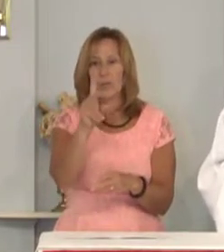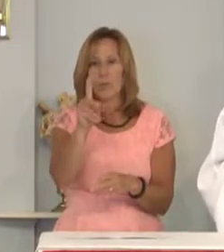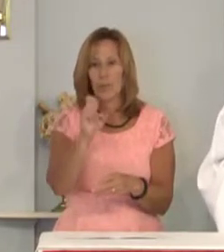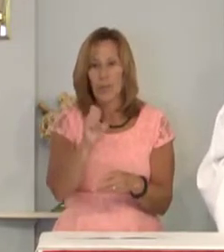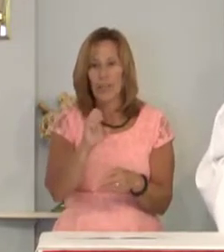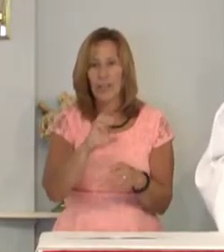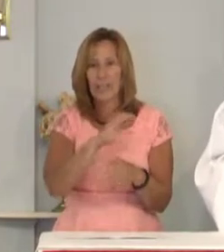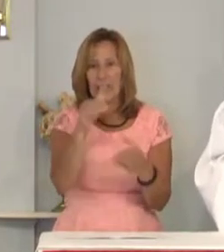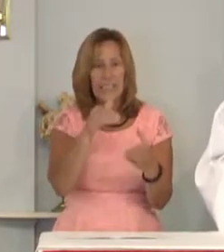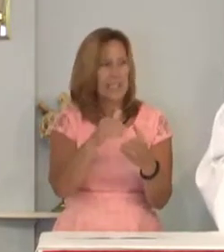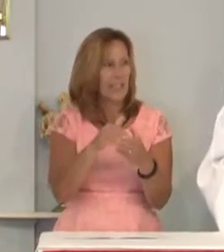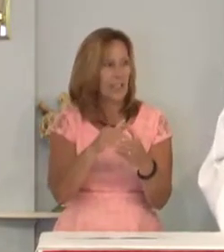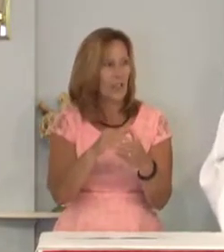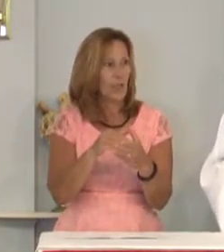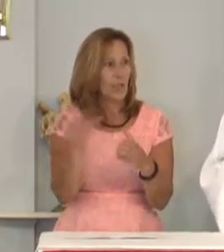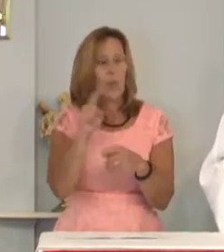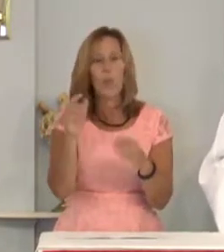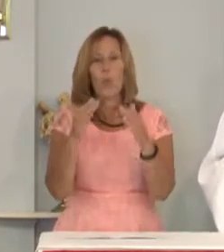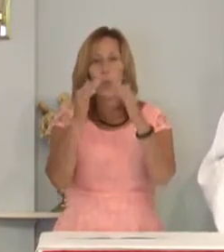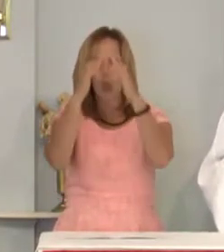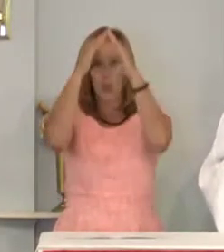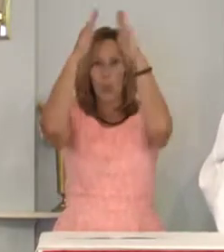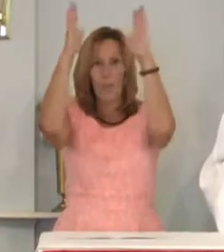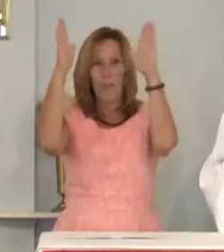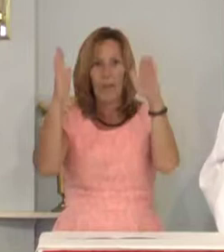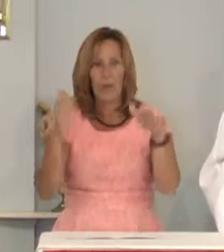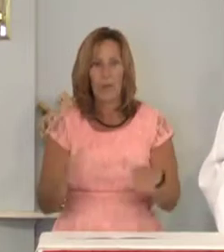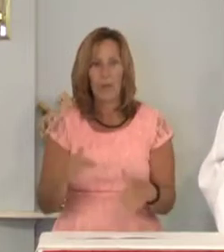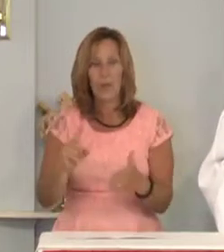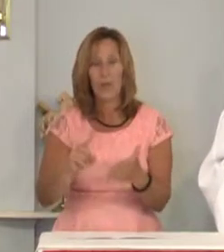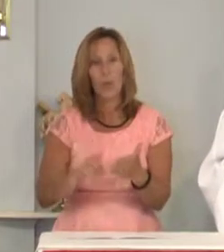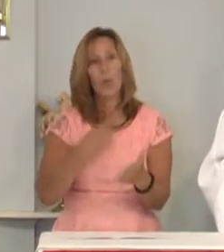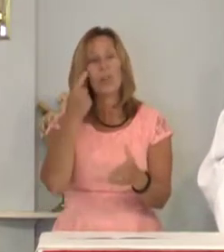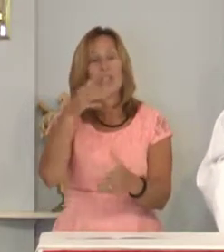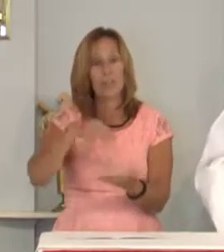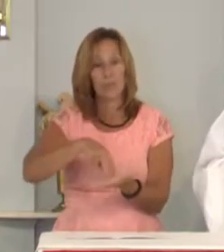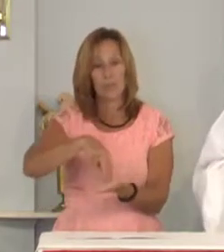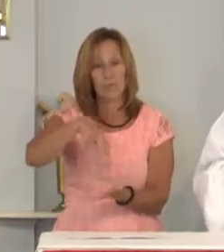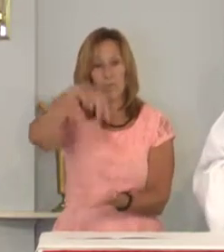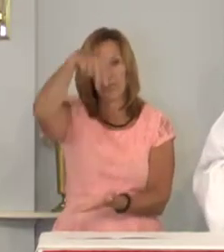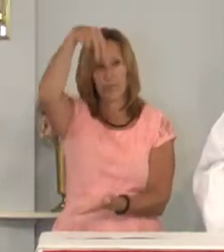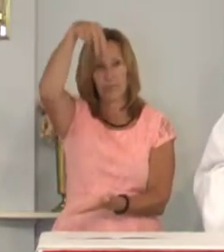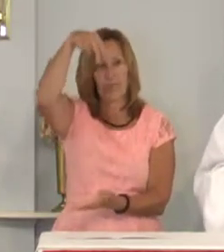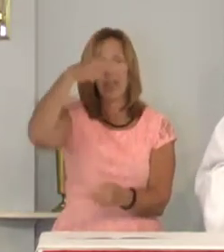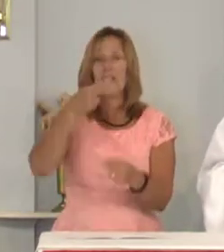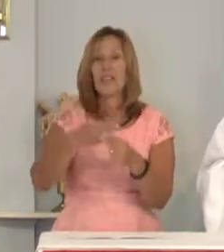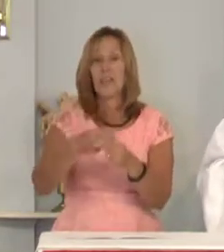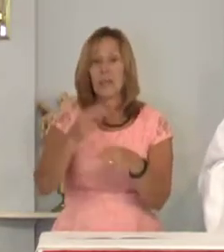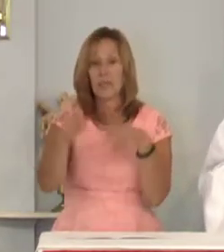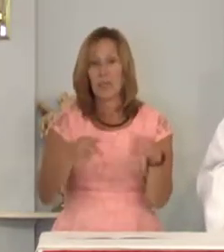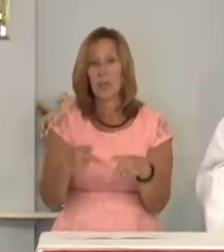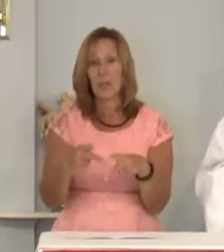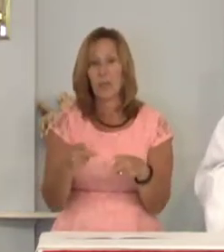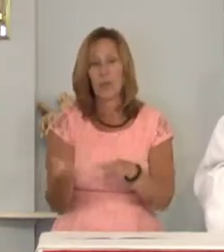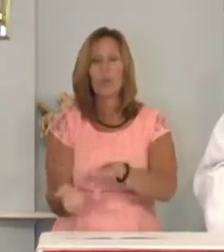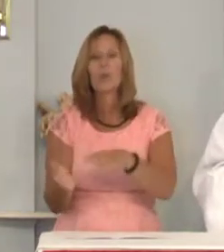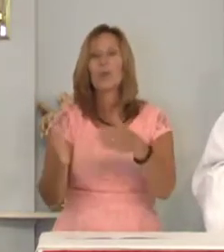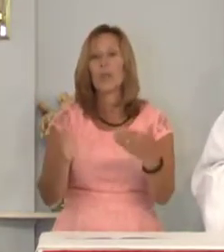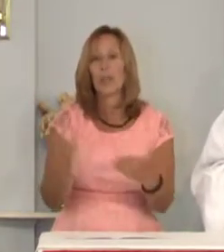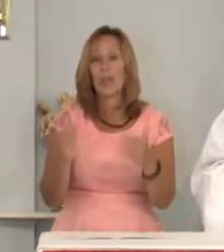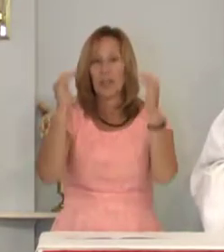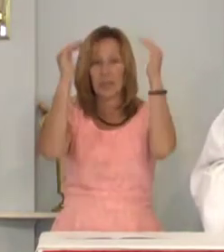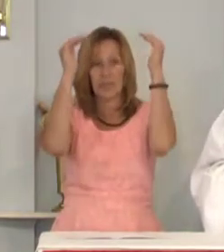The place where that building once stood and the names of those who perished touched